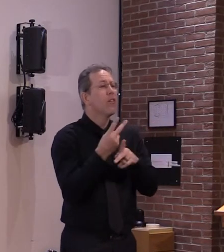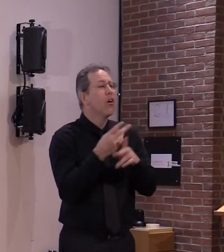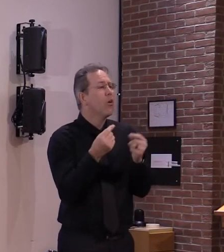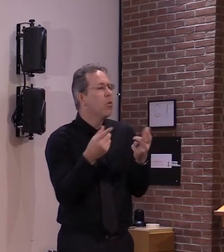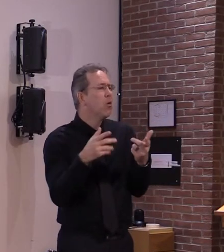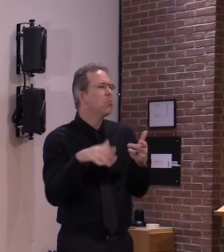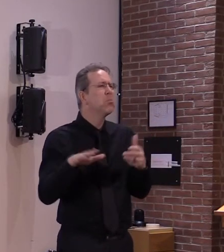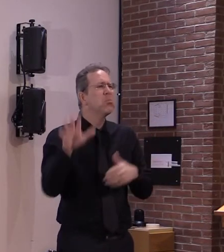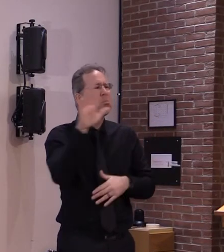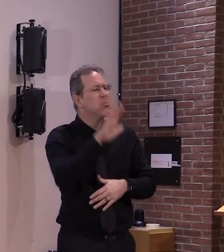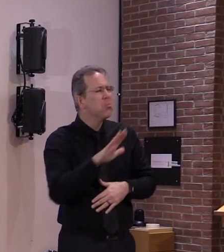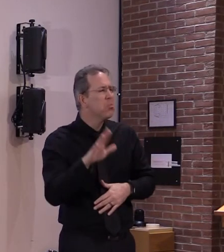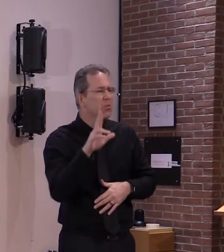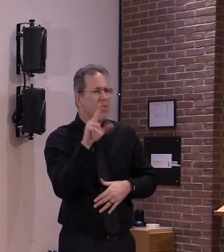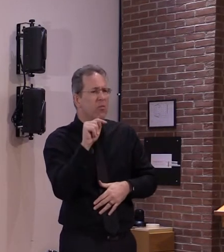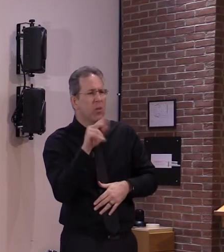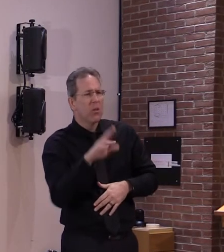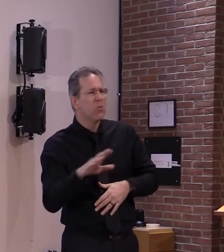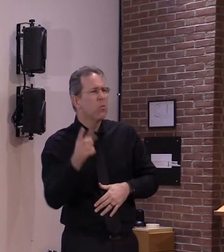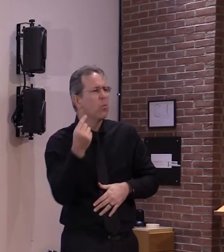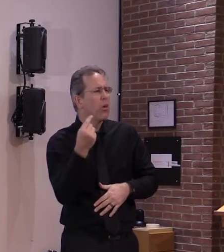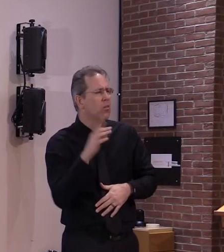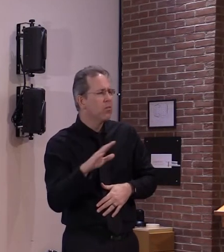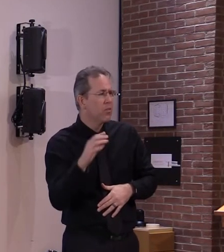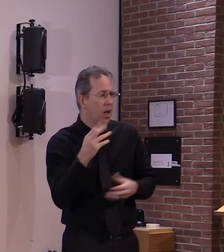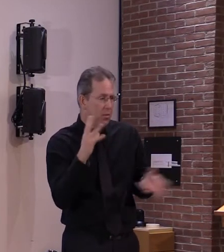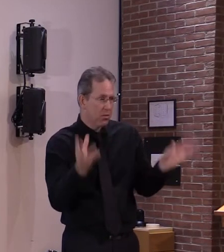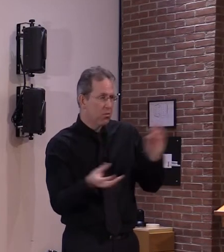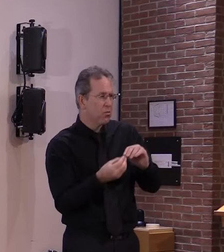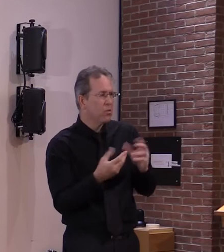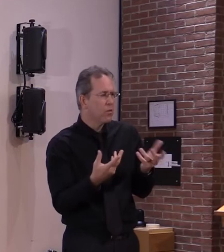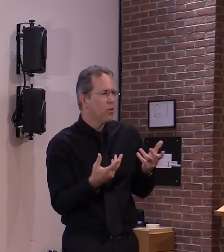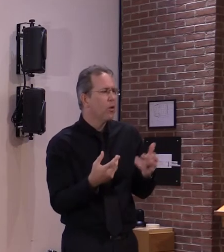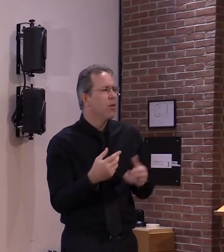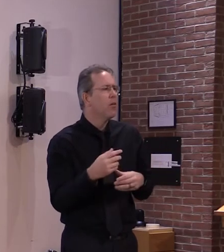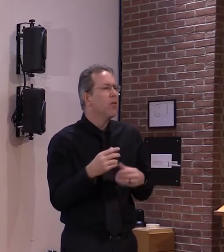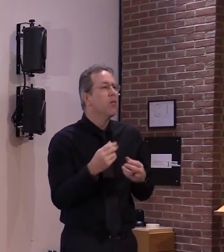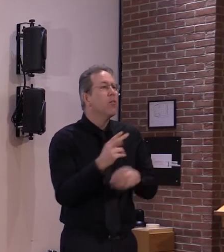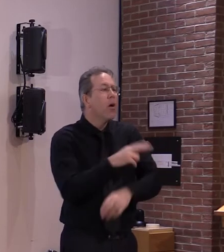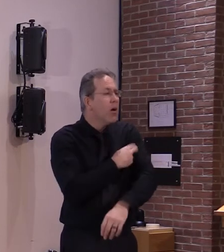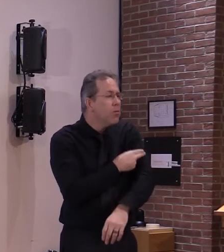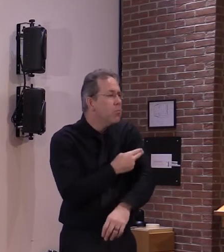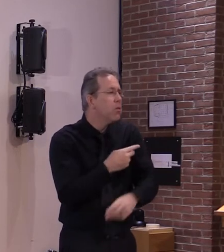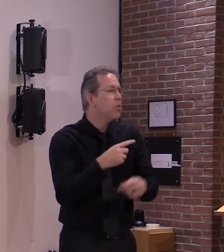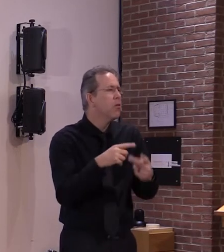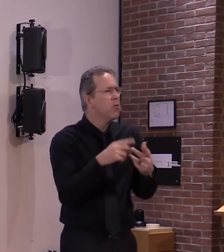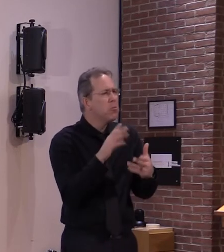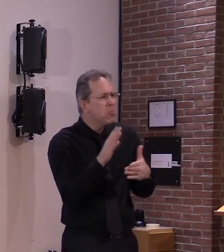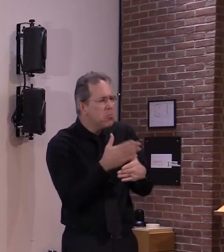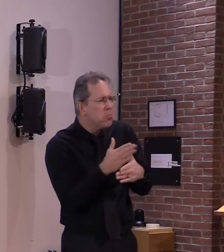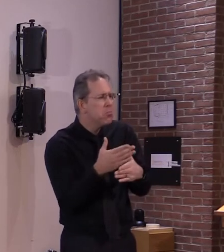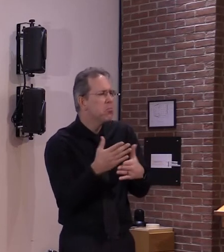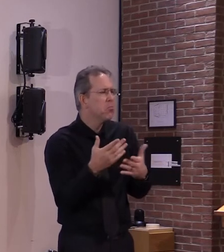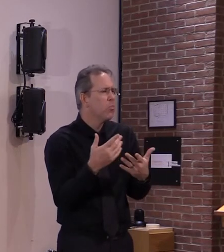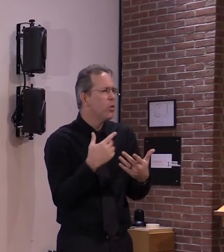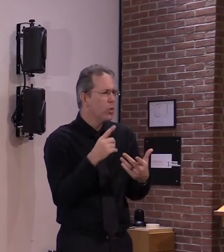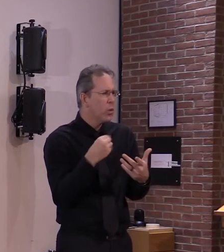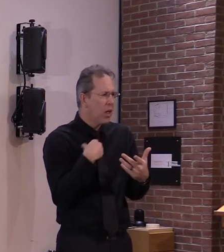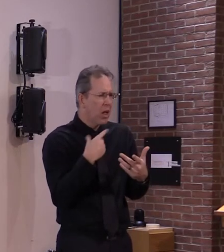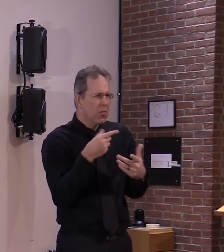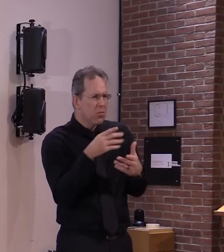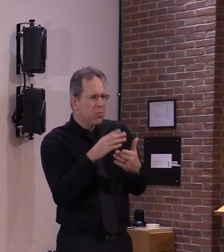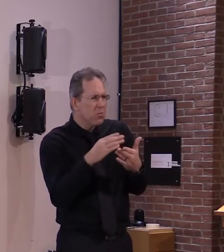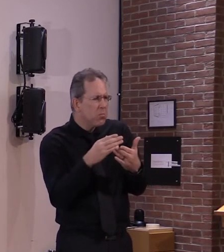because many of the hospitals have been sometimes formally mostly informally surveying their